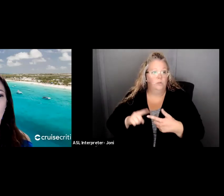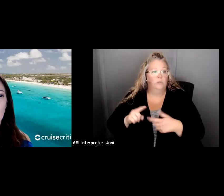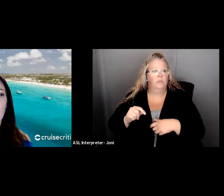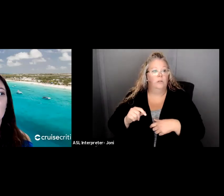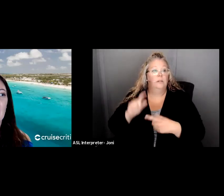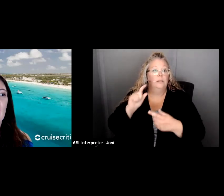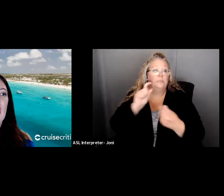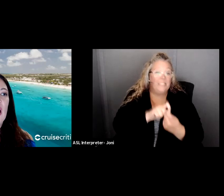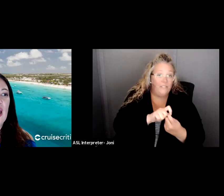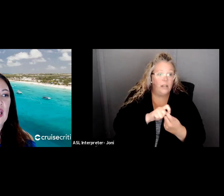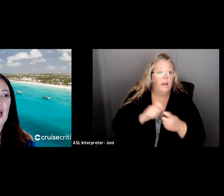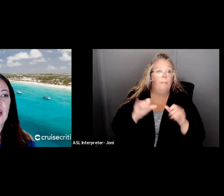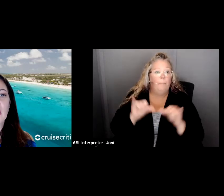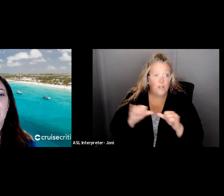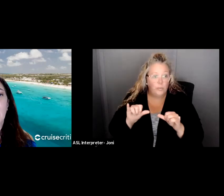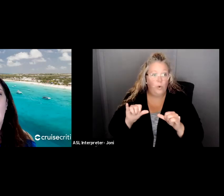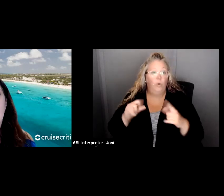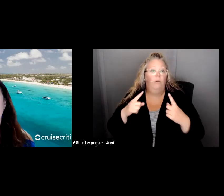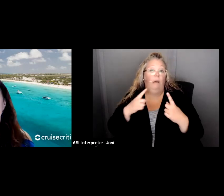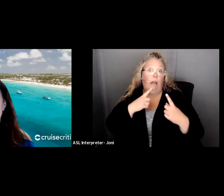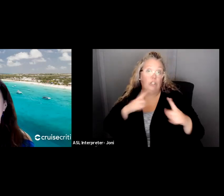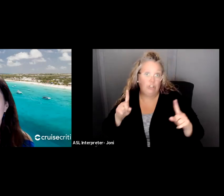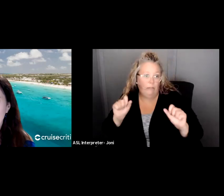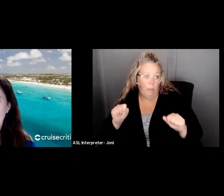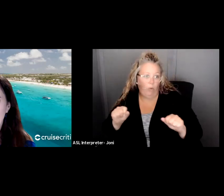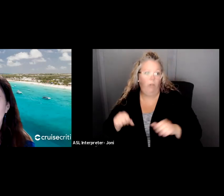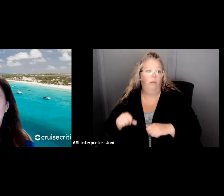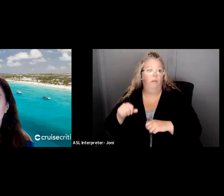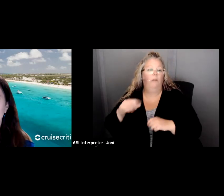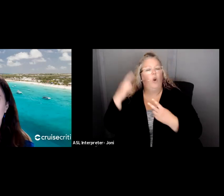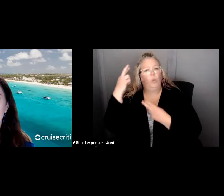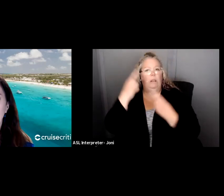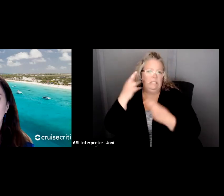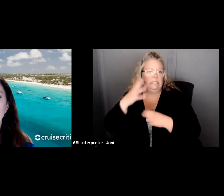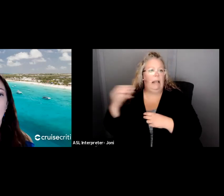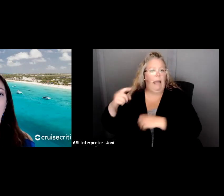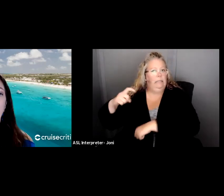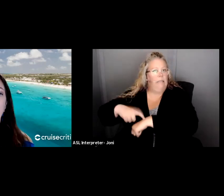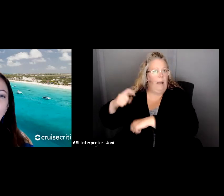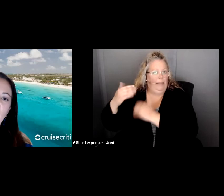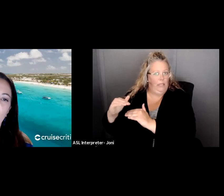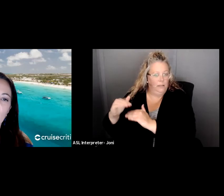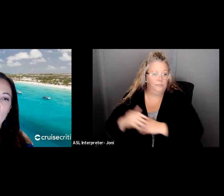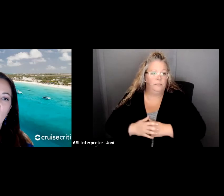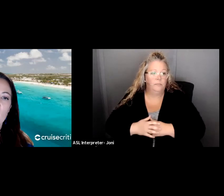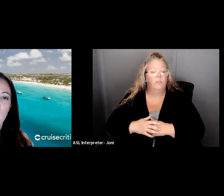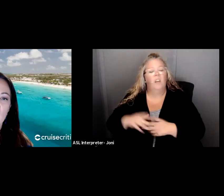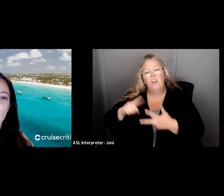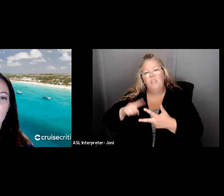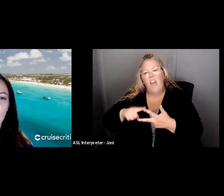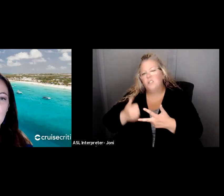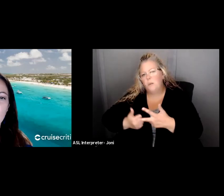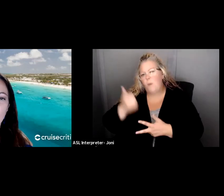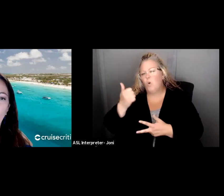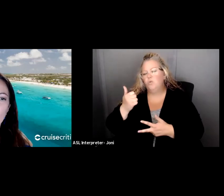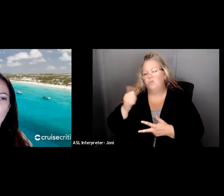what smart goals are. And I would say that's the most popular way to set goals. OKRs are objectives